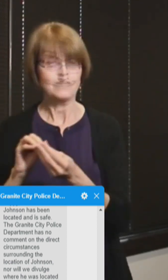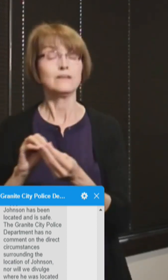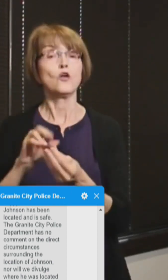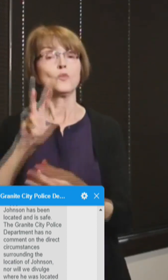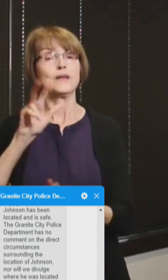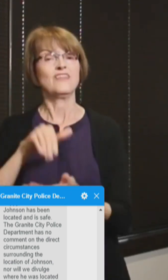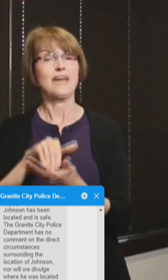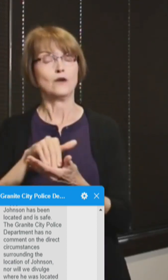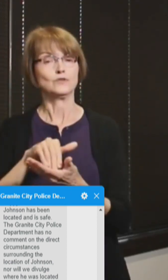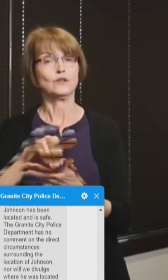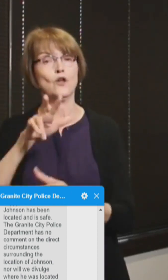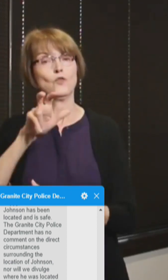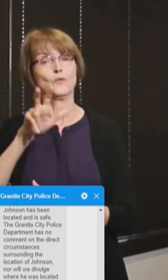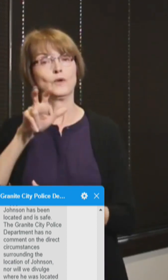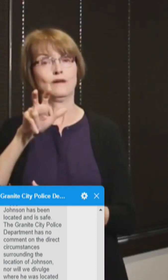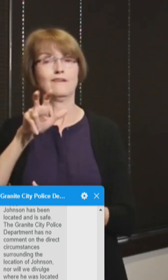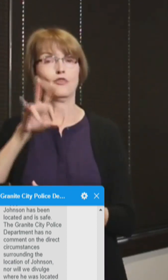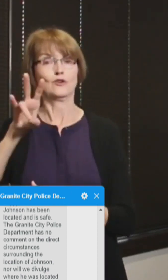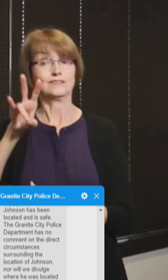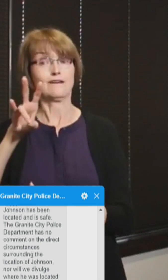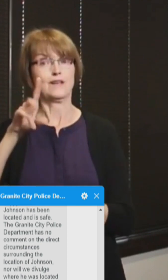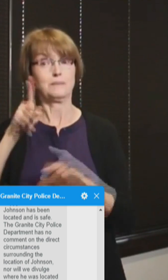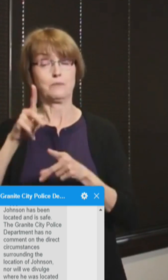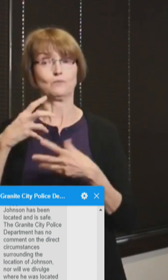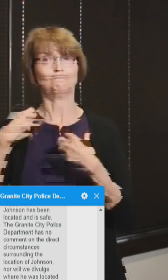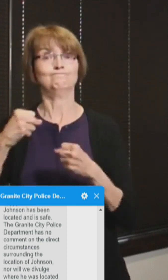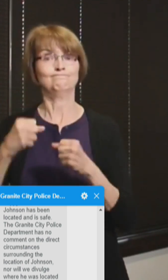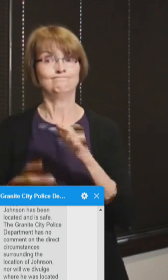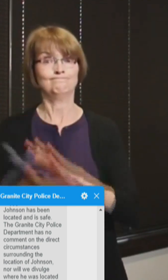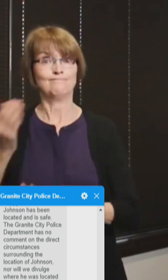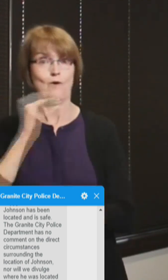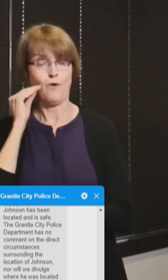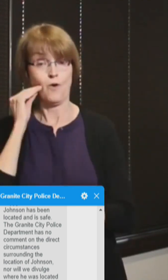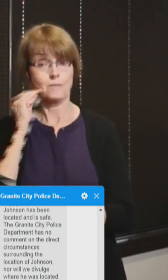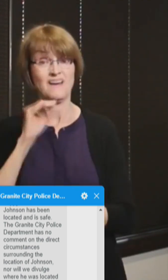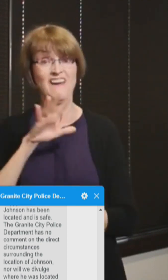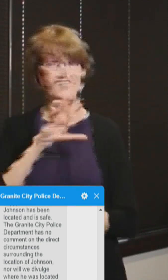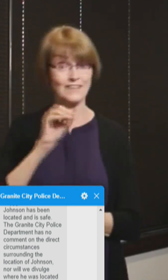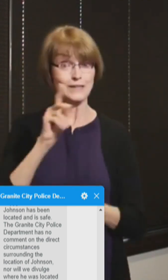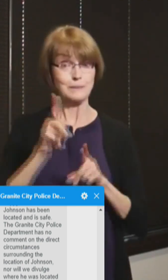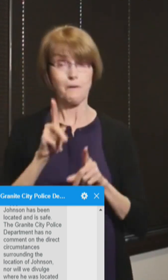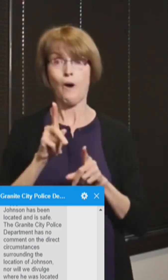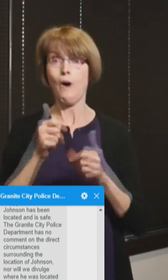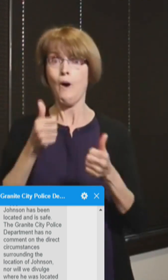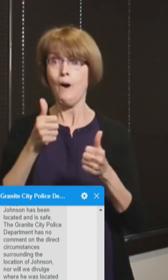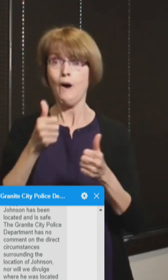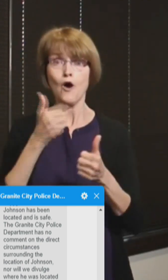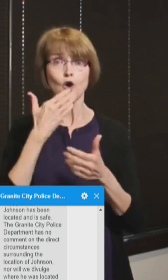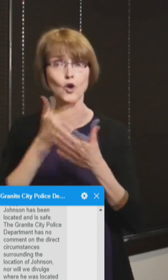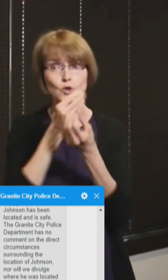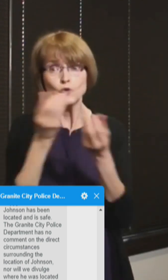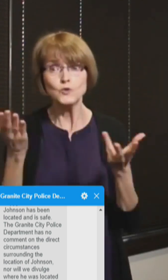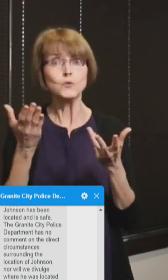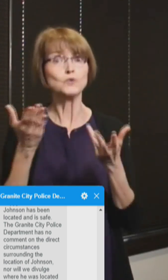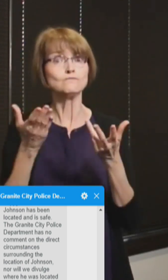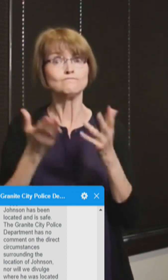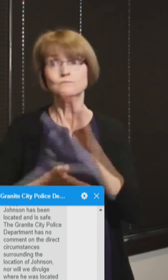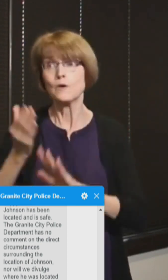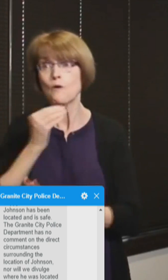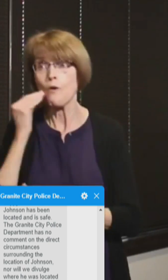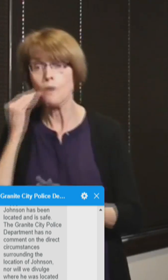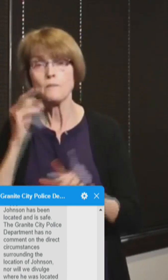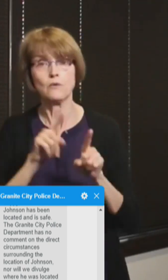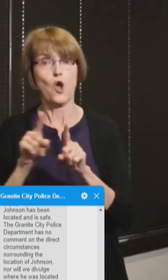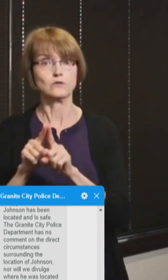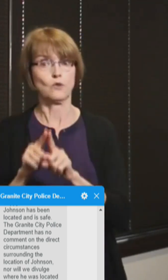,337. Now 50 is a big number. And that's great news that they were able to go home. But it's also